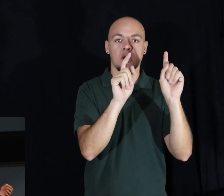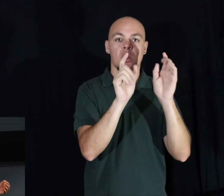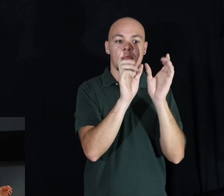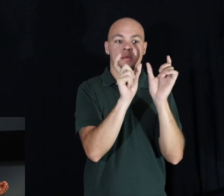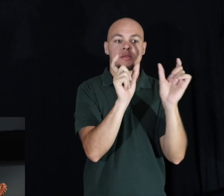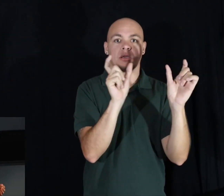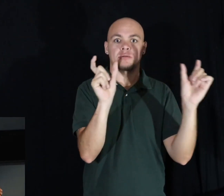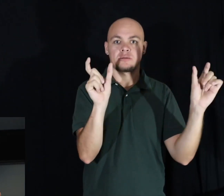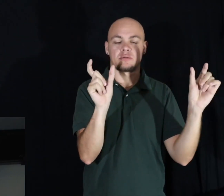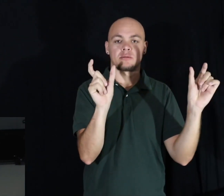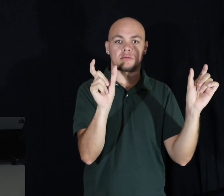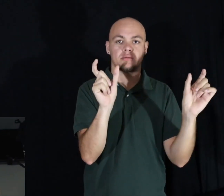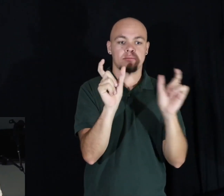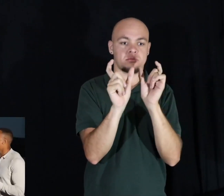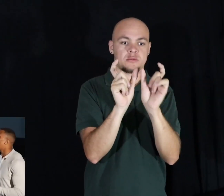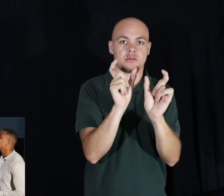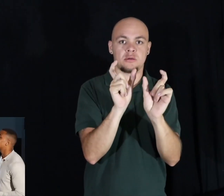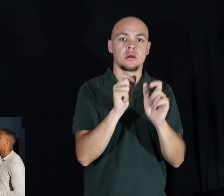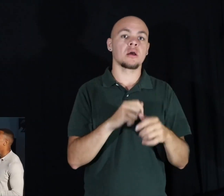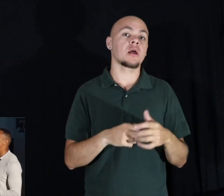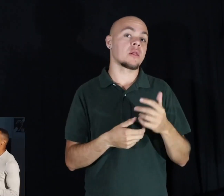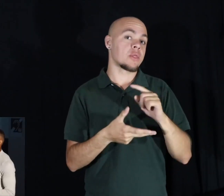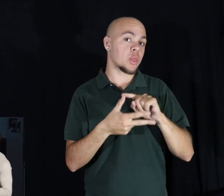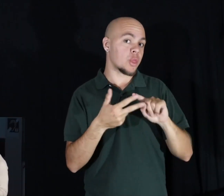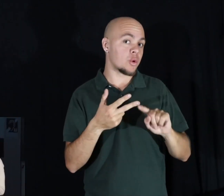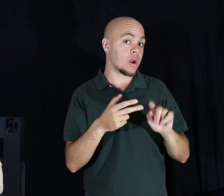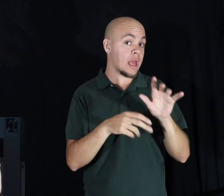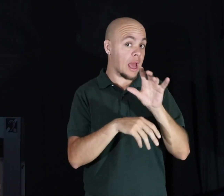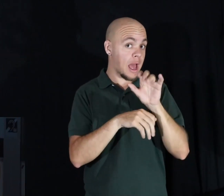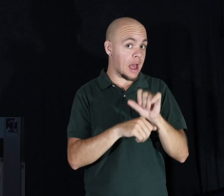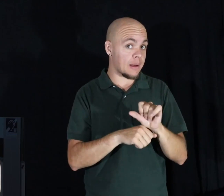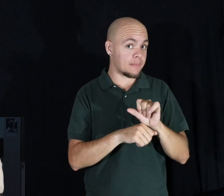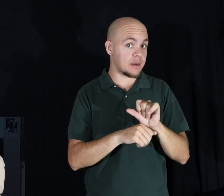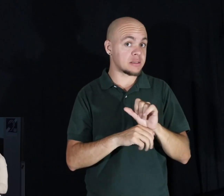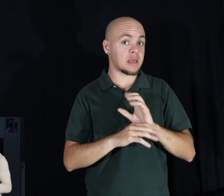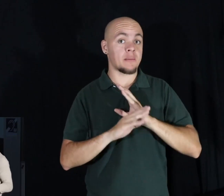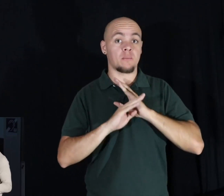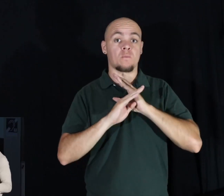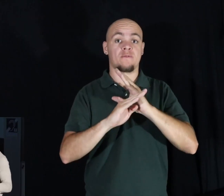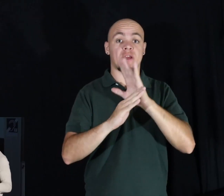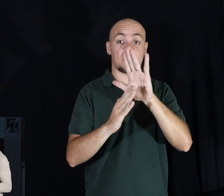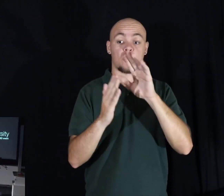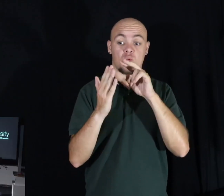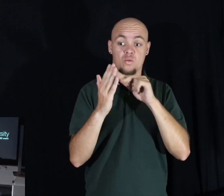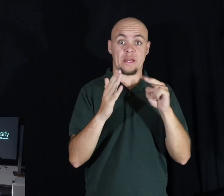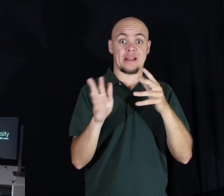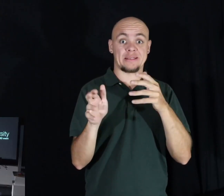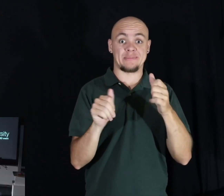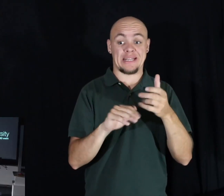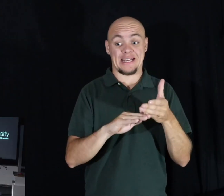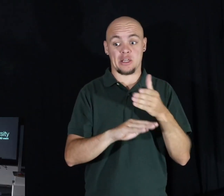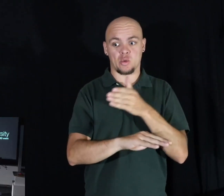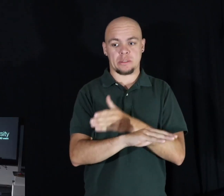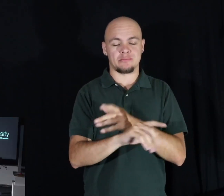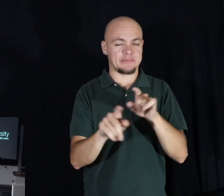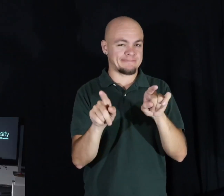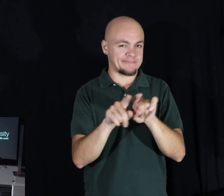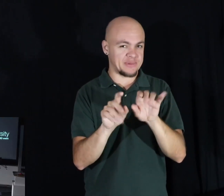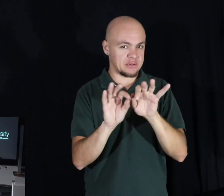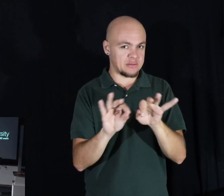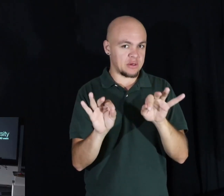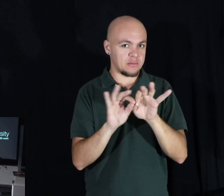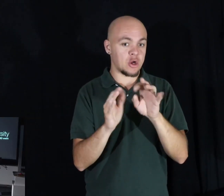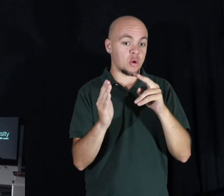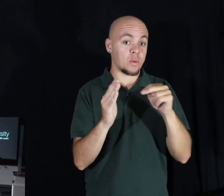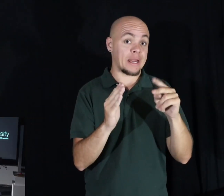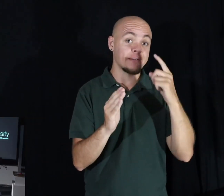So there we have it. The three habits holding your reading speed back. But it's important to distinguish between reading